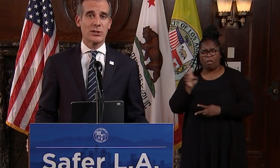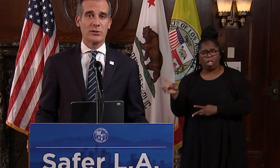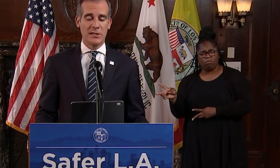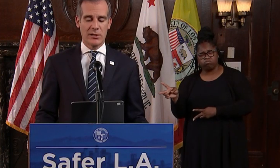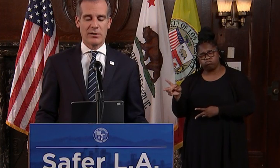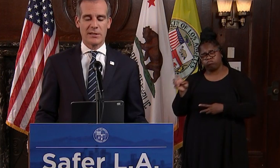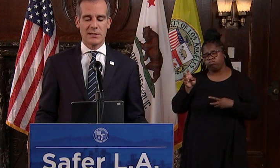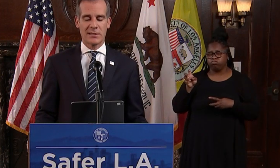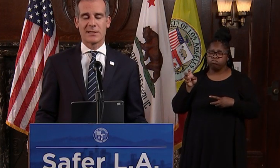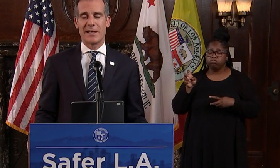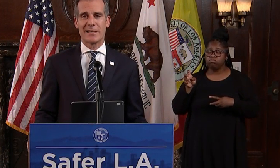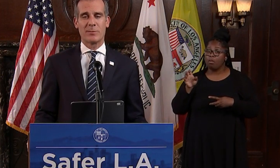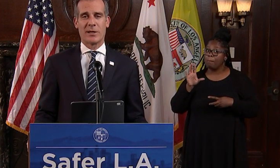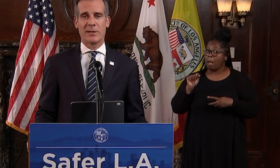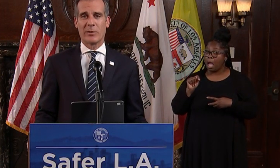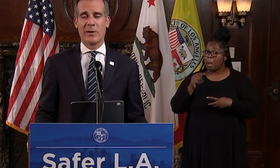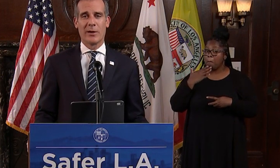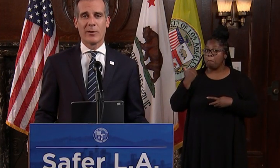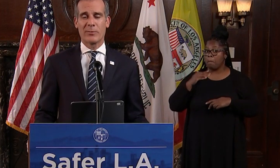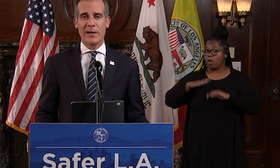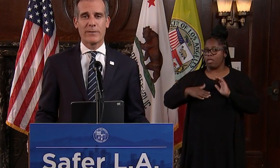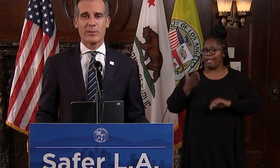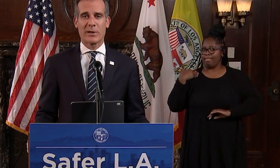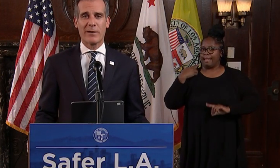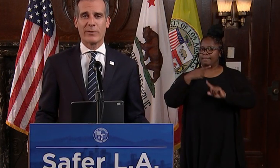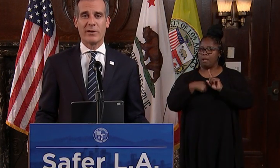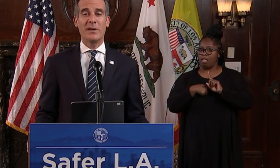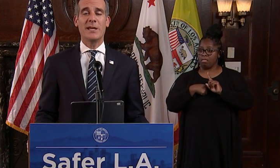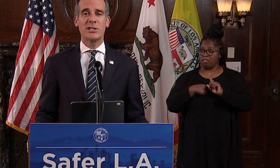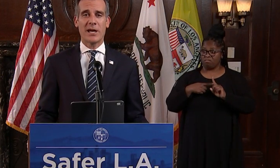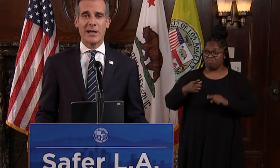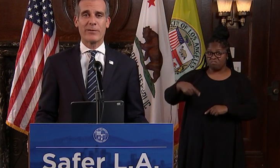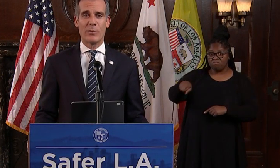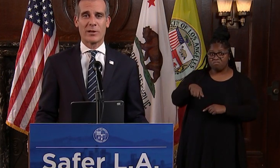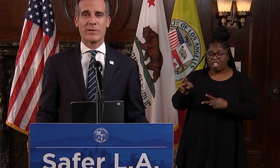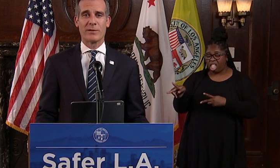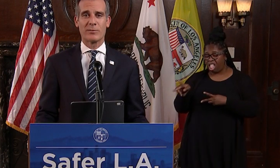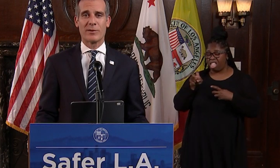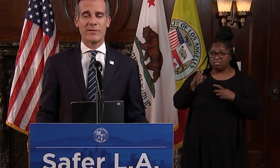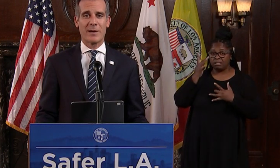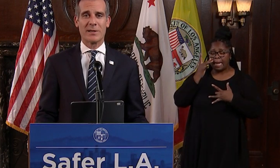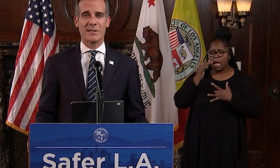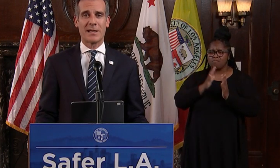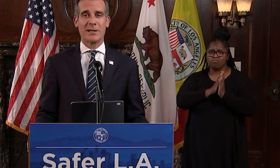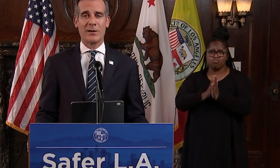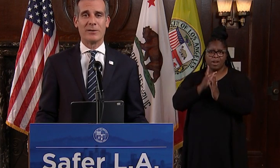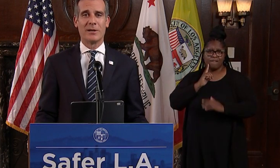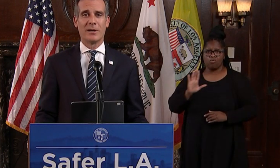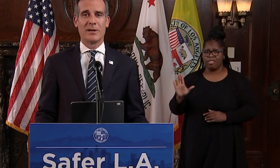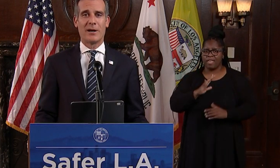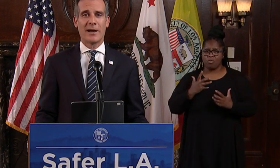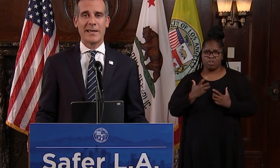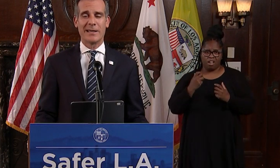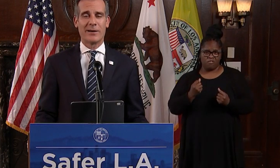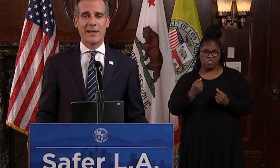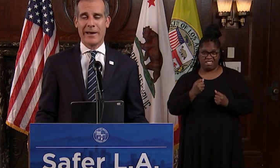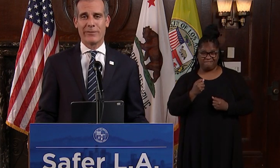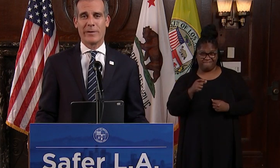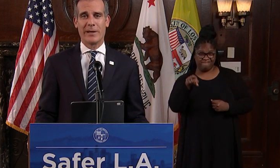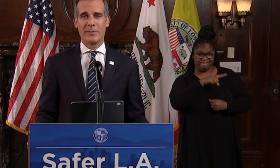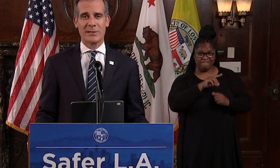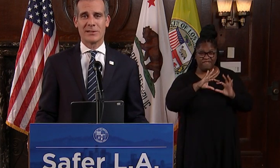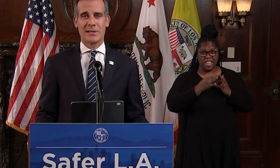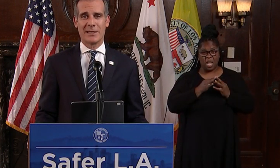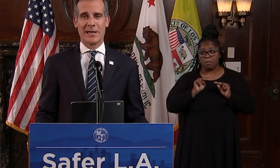a substantial decrease since last month, and we pray for the recovery of each and every one of those with the families that I know are hanging on